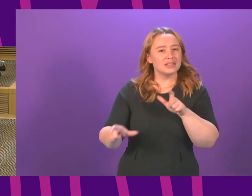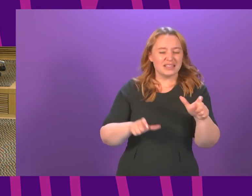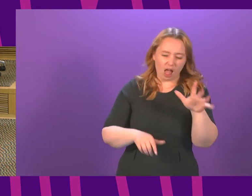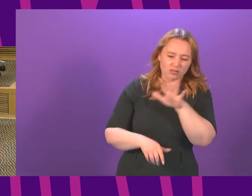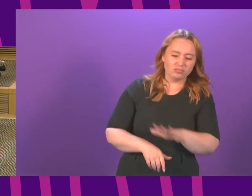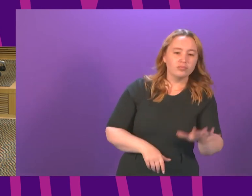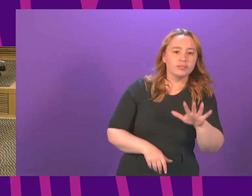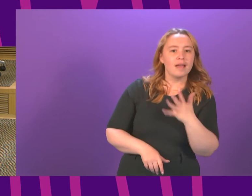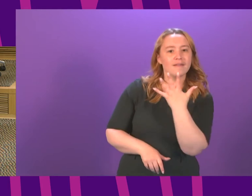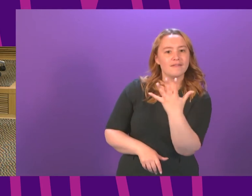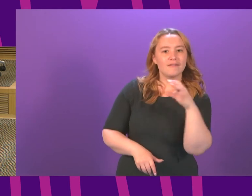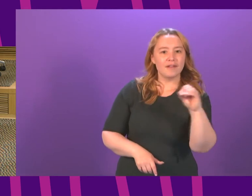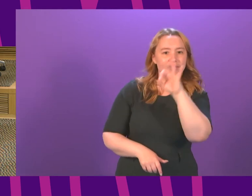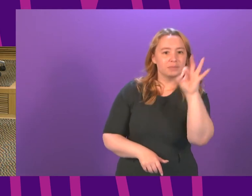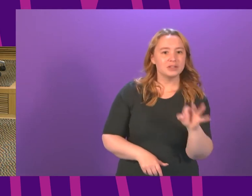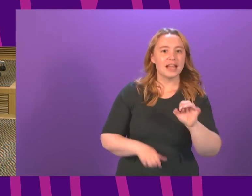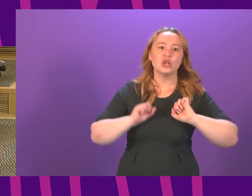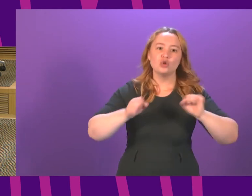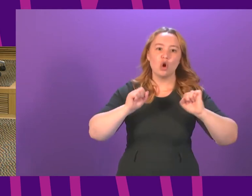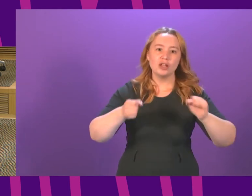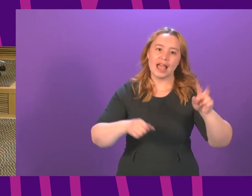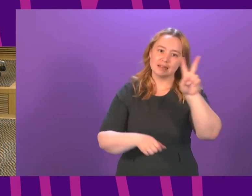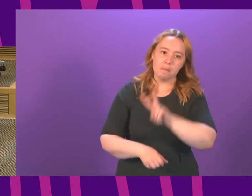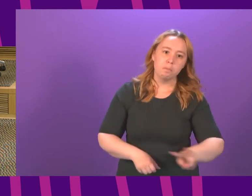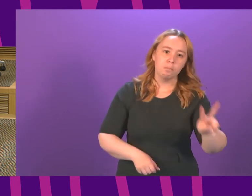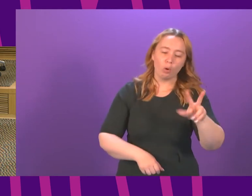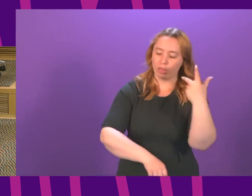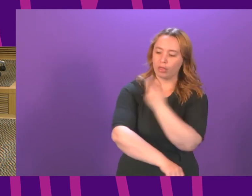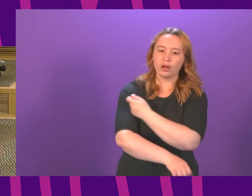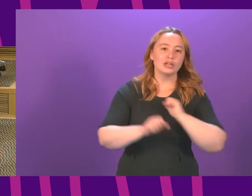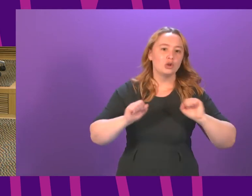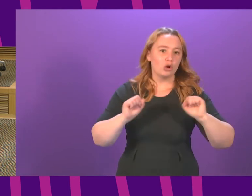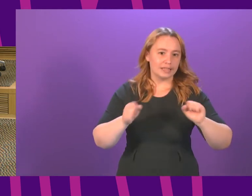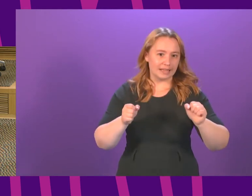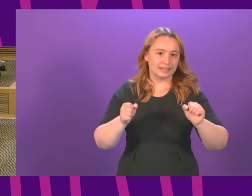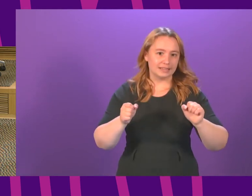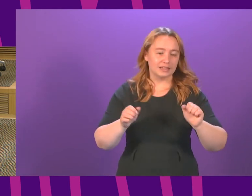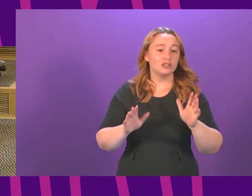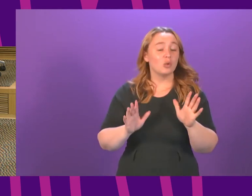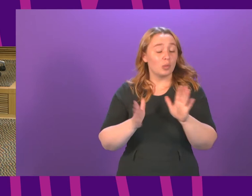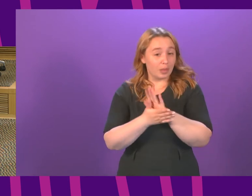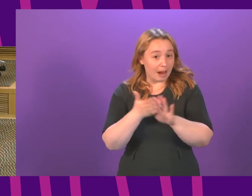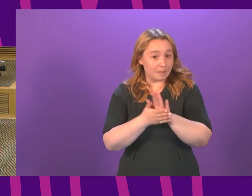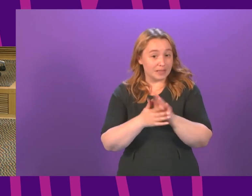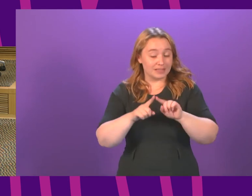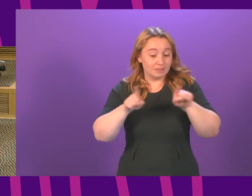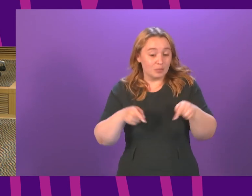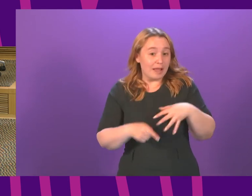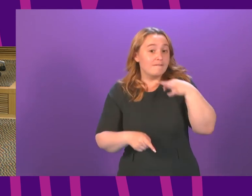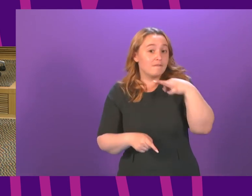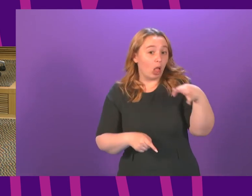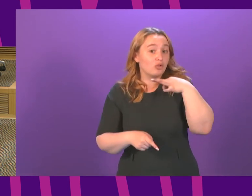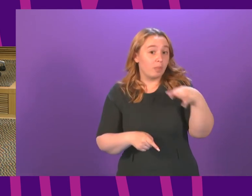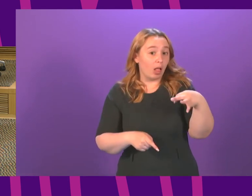% of the adult population that have not had both doses and while that is the case we remain vulnerable to this new faster spreading